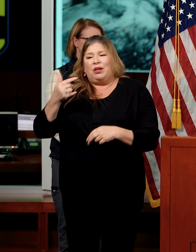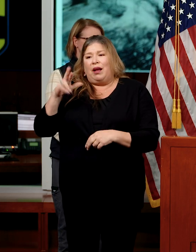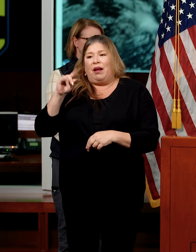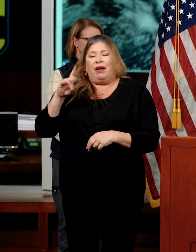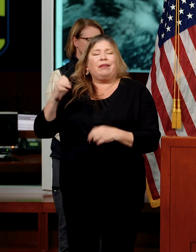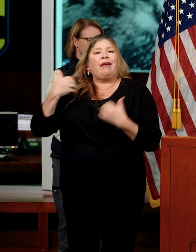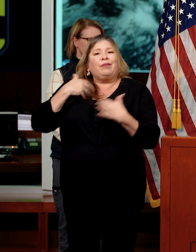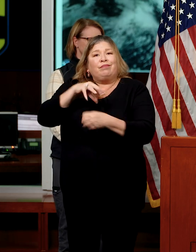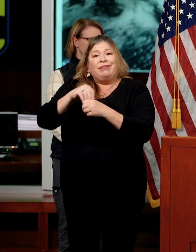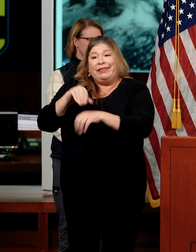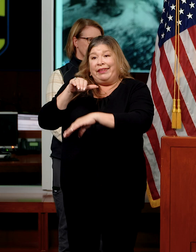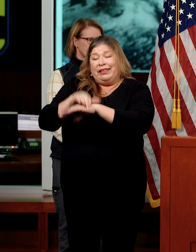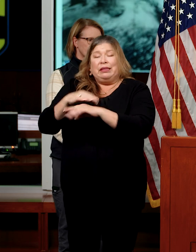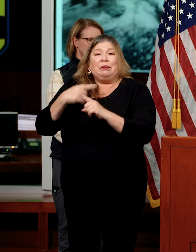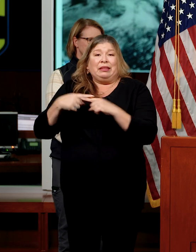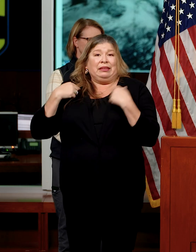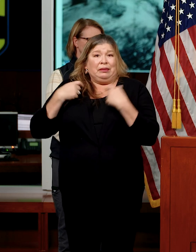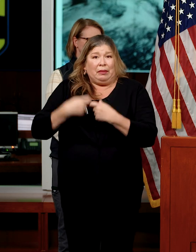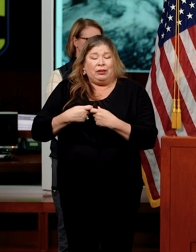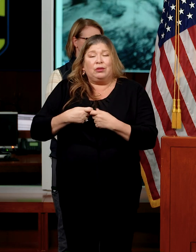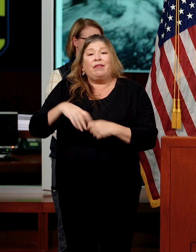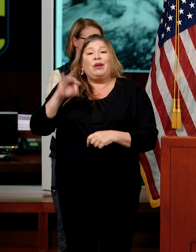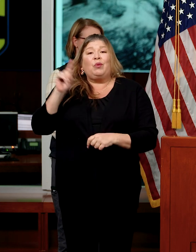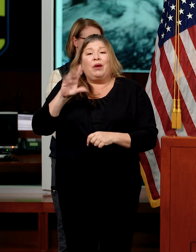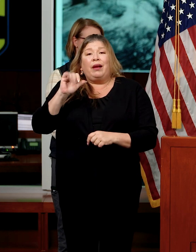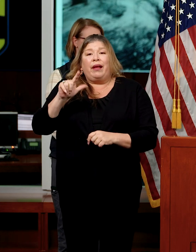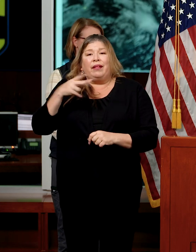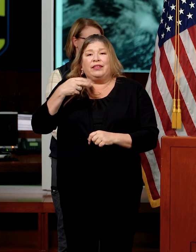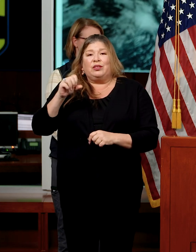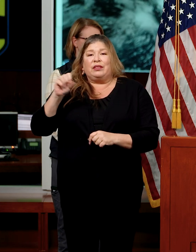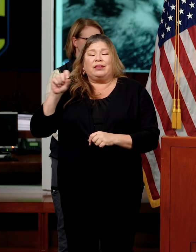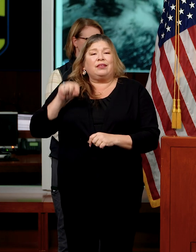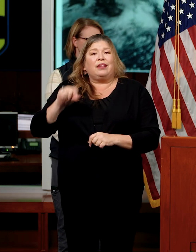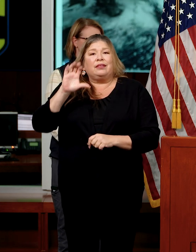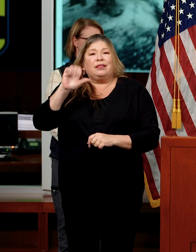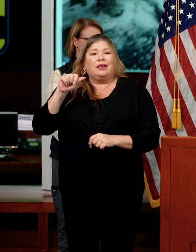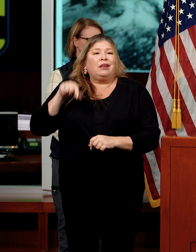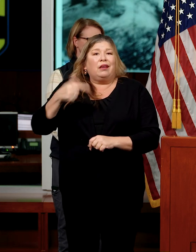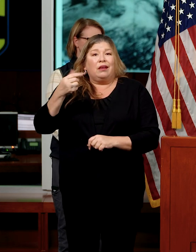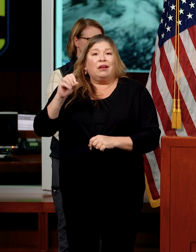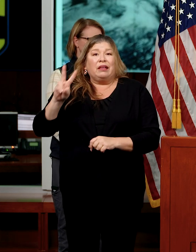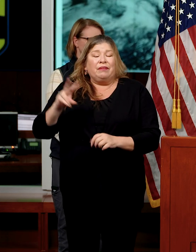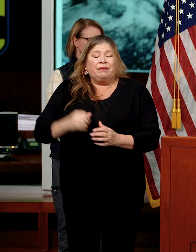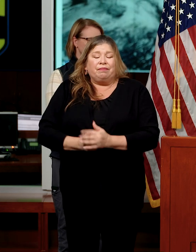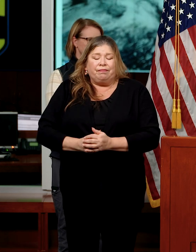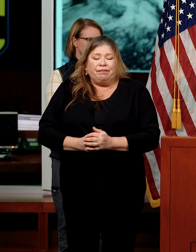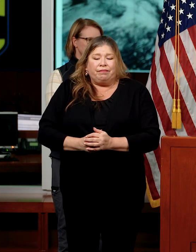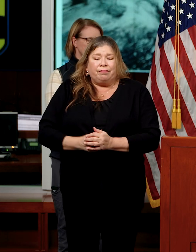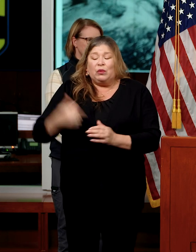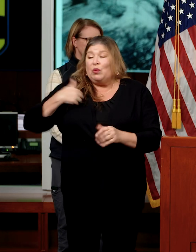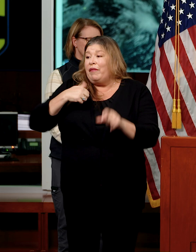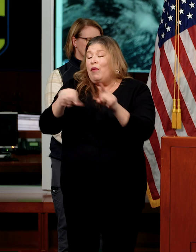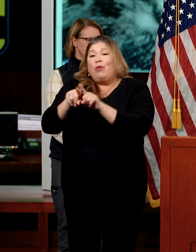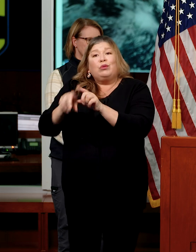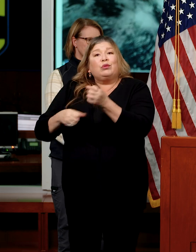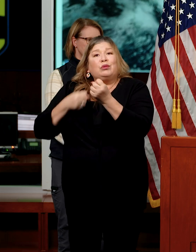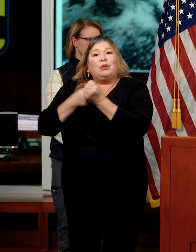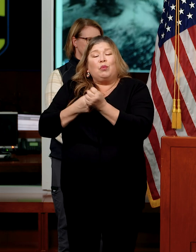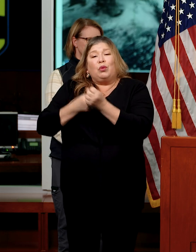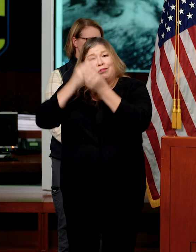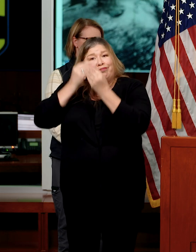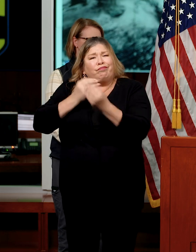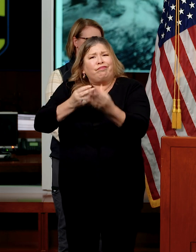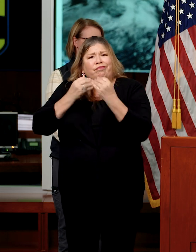and Spanish at calhhs.ca.gov. We also continue supporting messaging